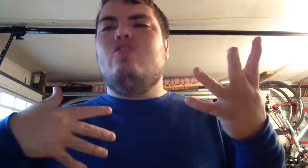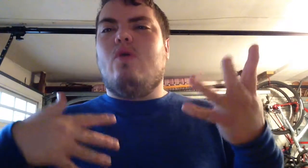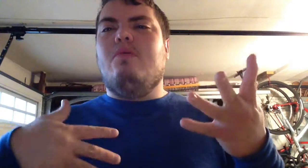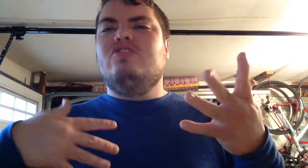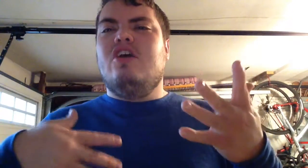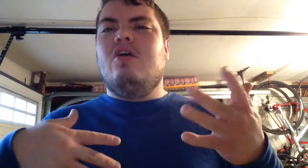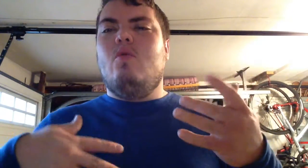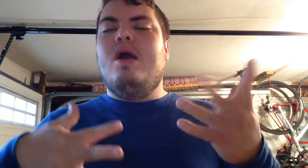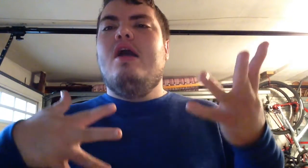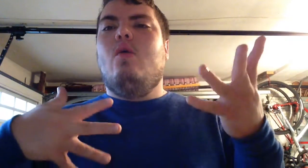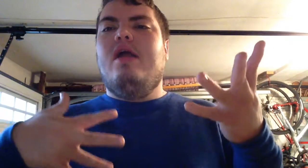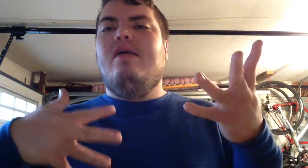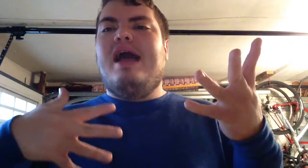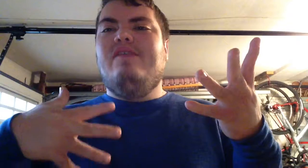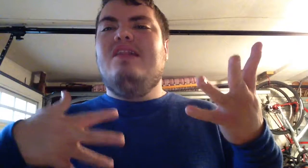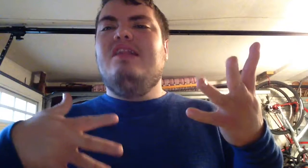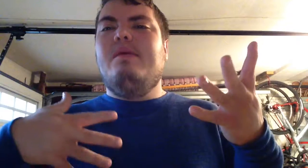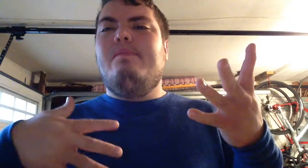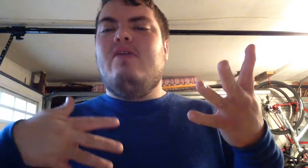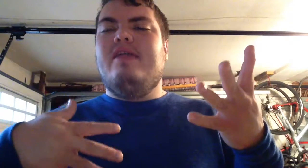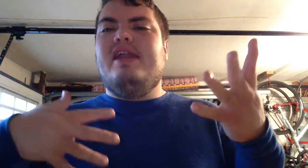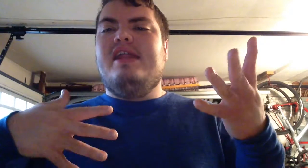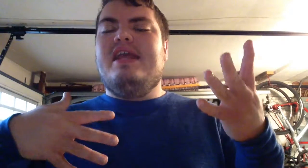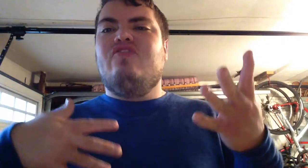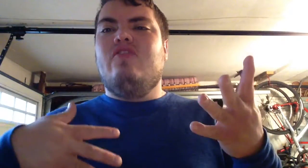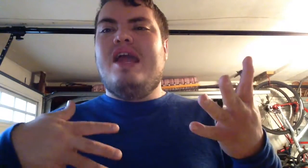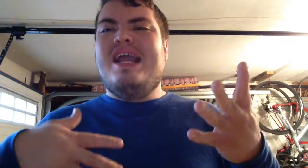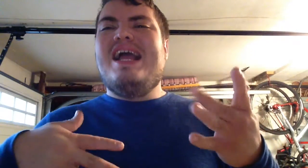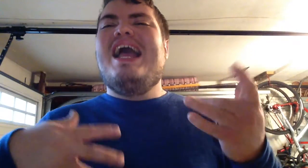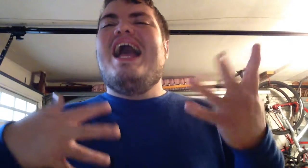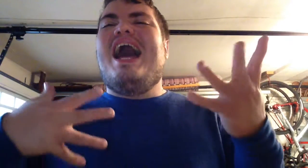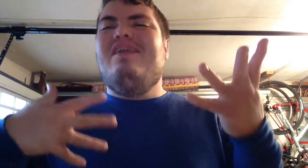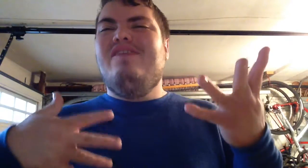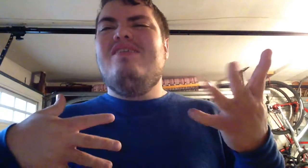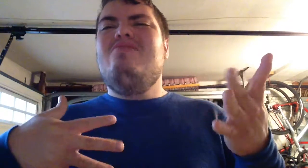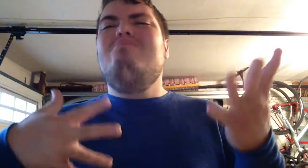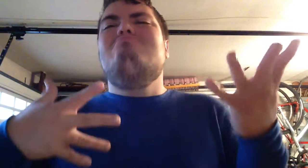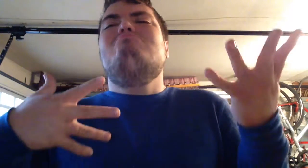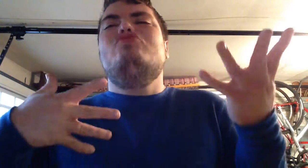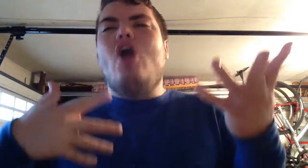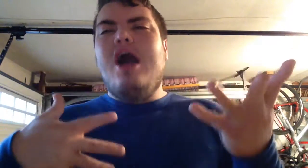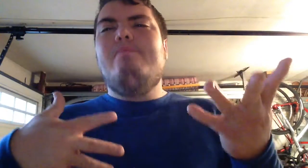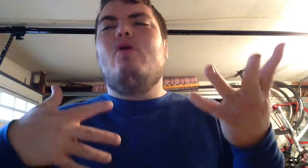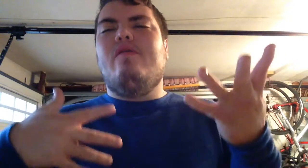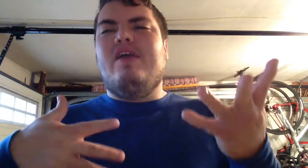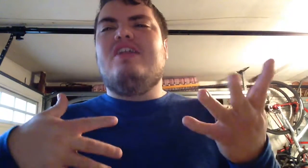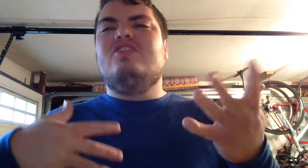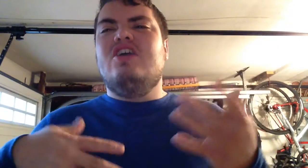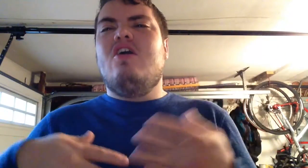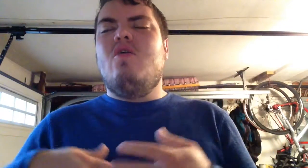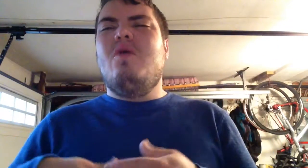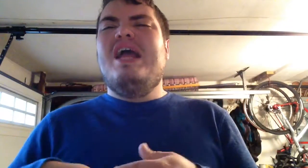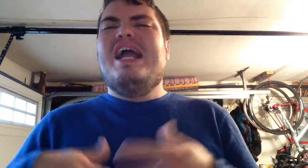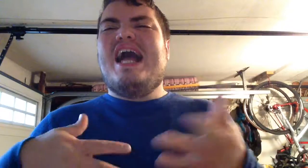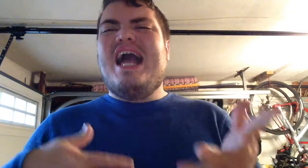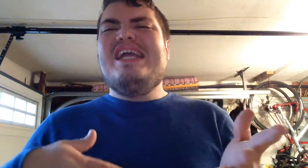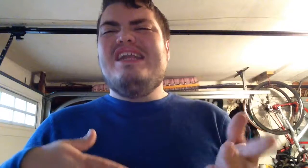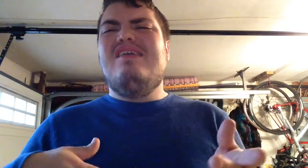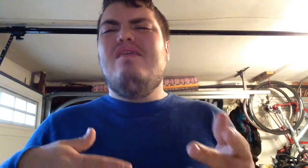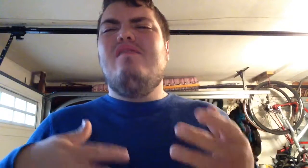normal. So, while I feel a little bit better than I did yesterday, I feel not perfect. So, kind of